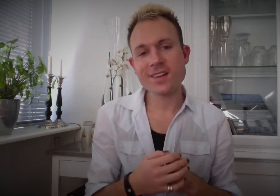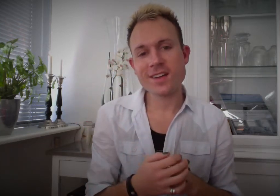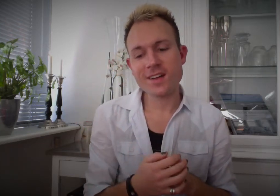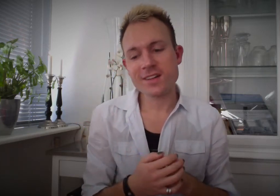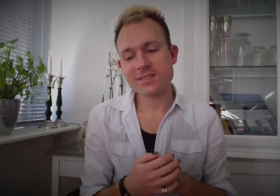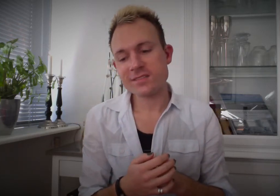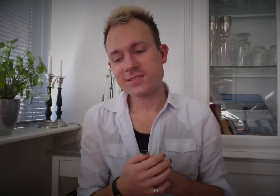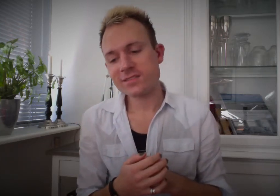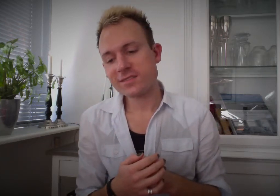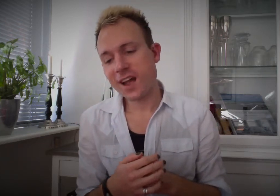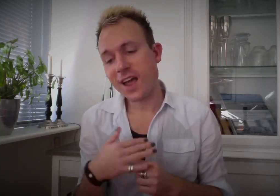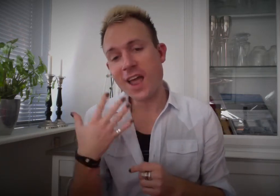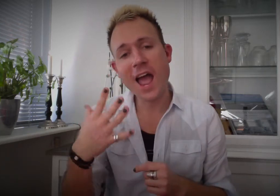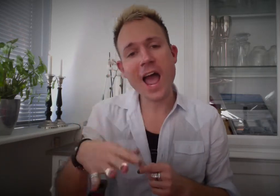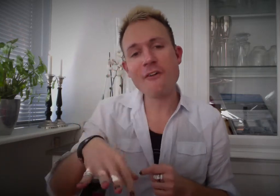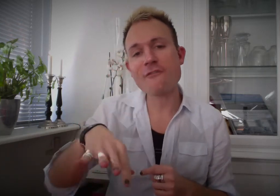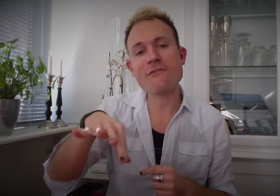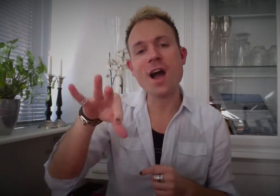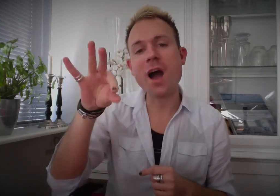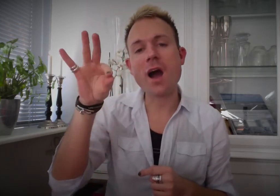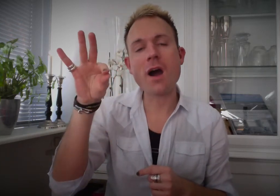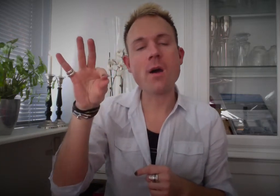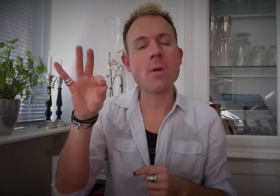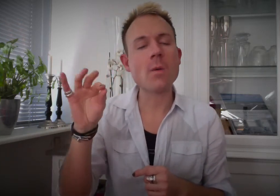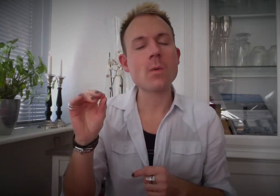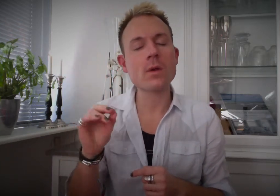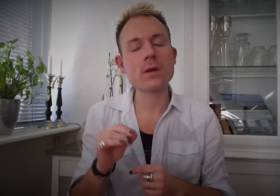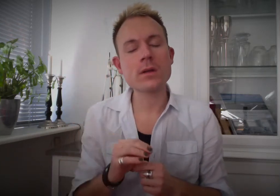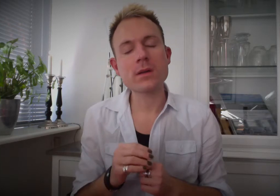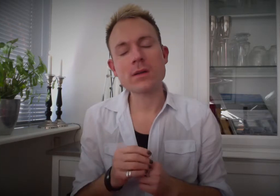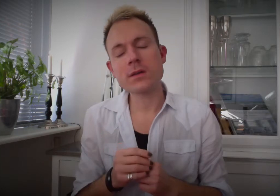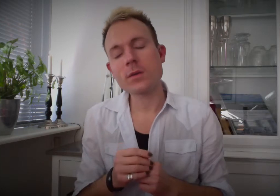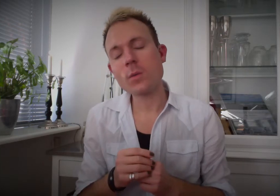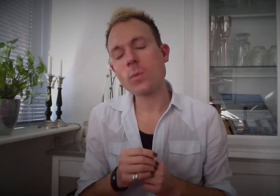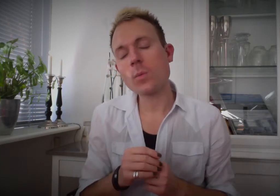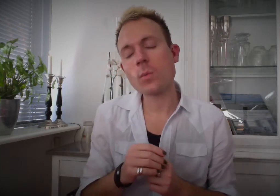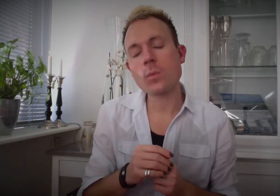I have found with you